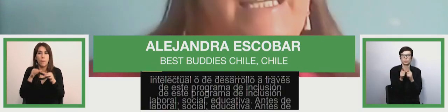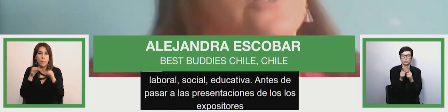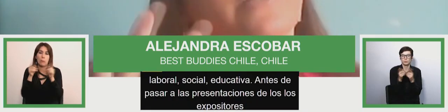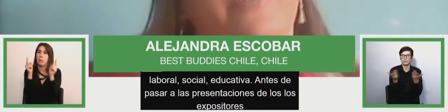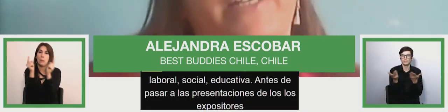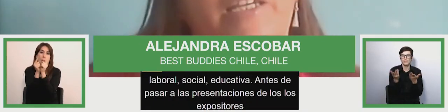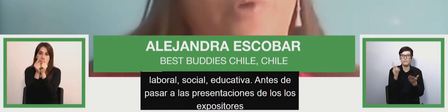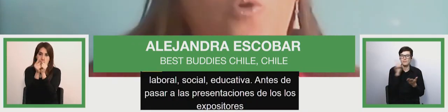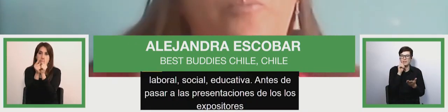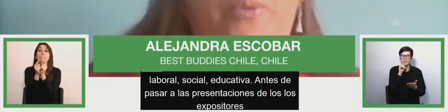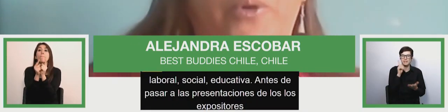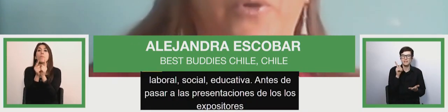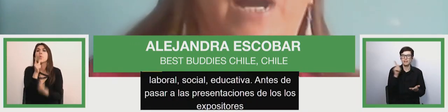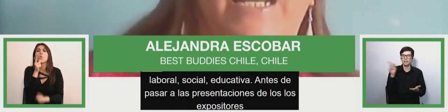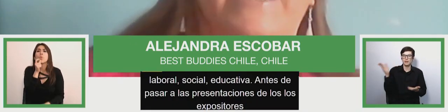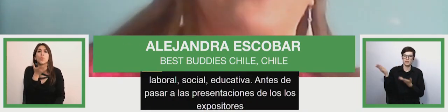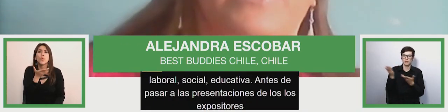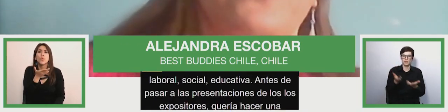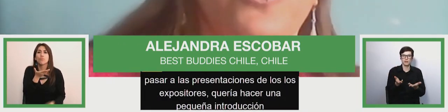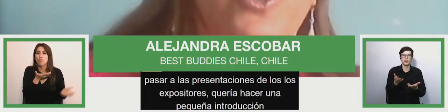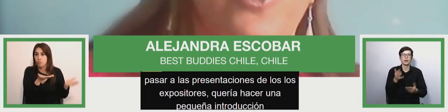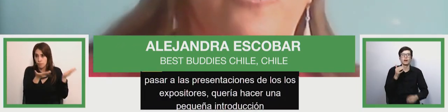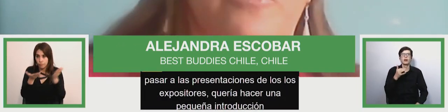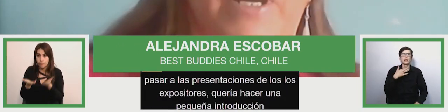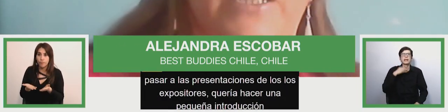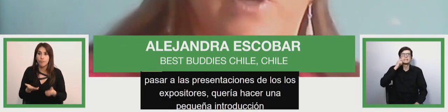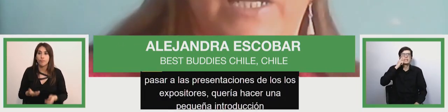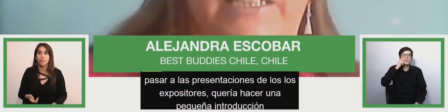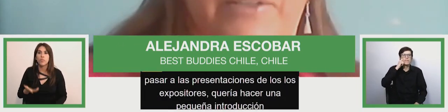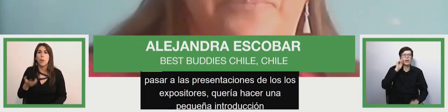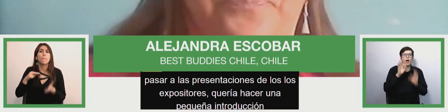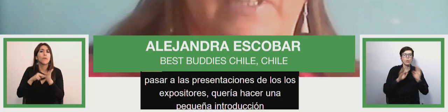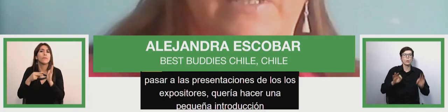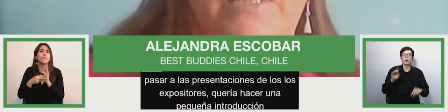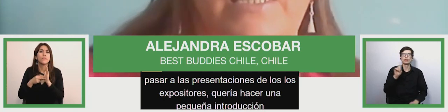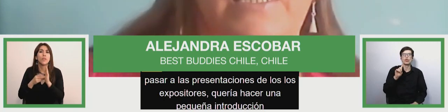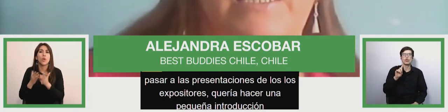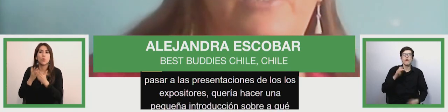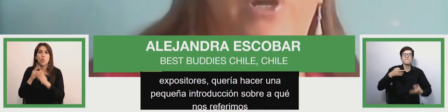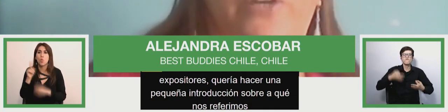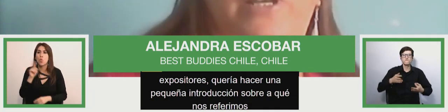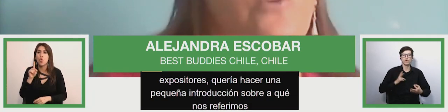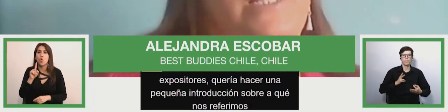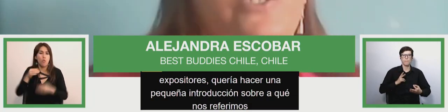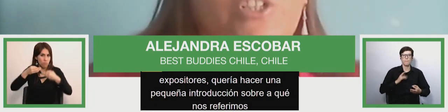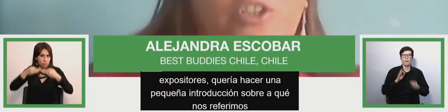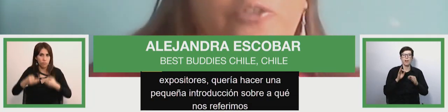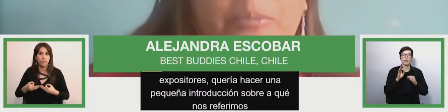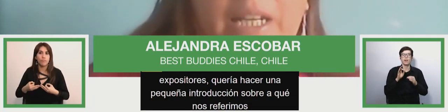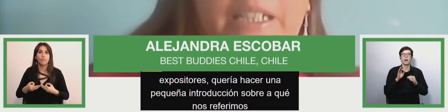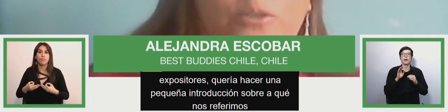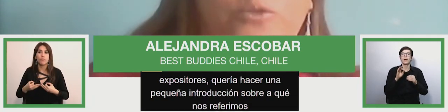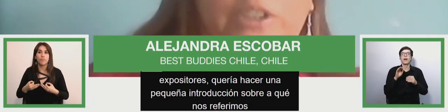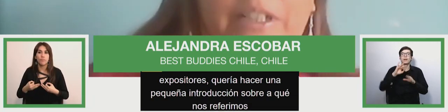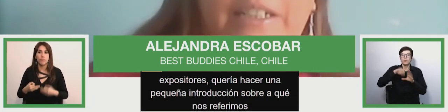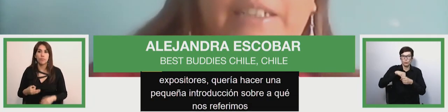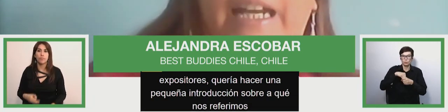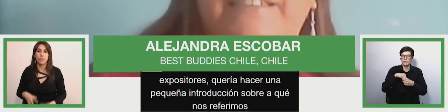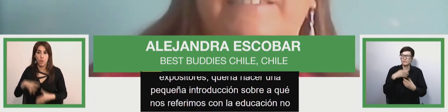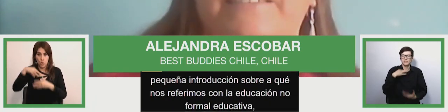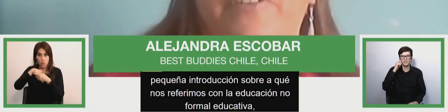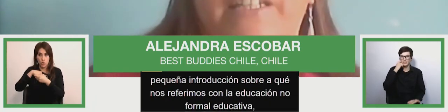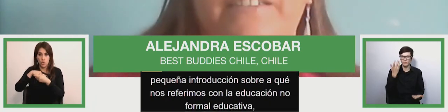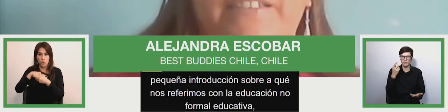what we refer when we talk about non-formal education and non-formal education inclusive